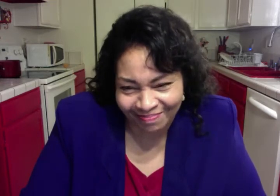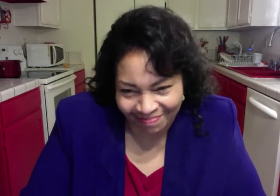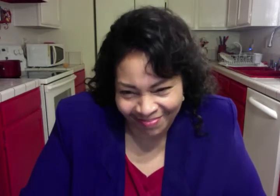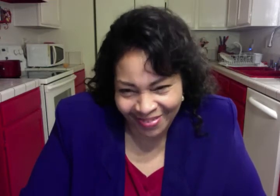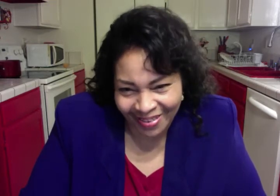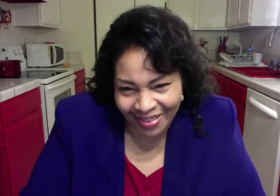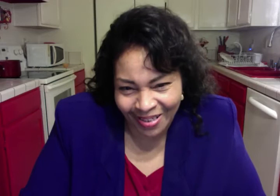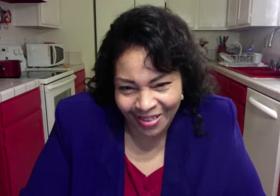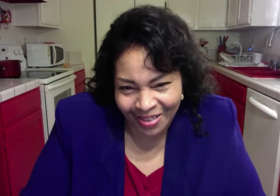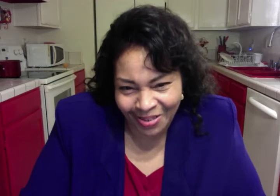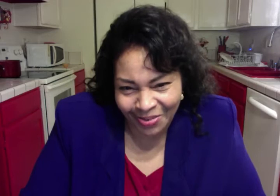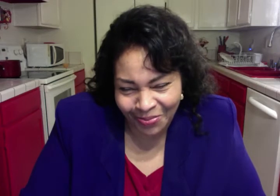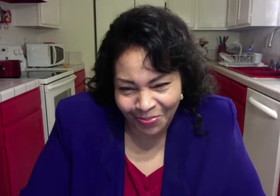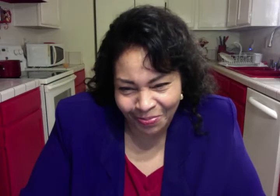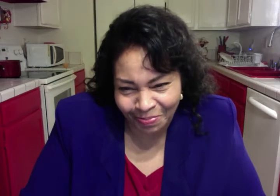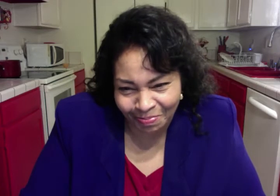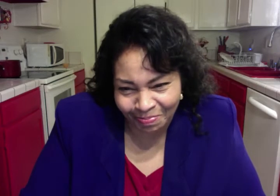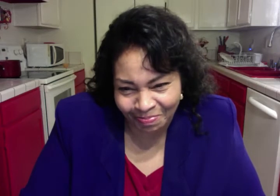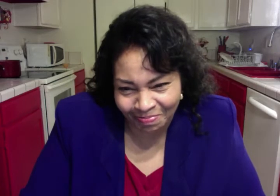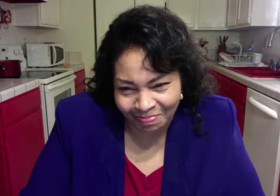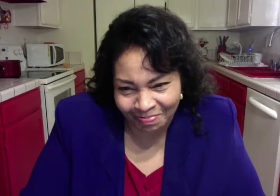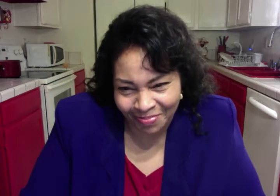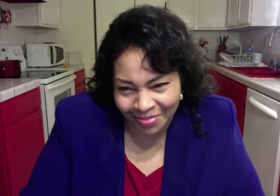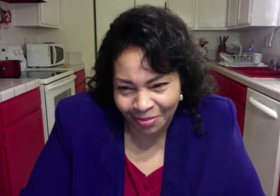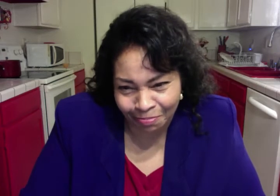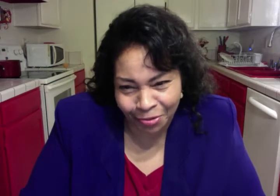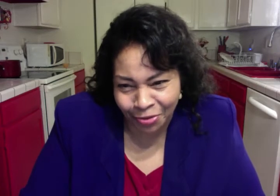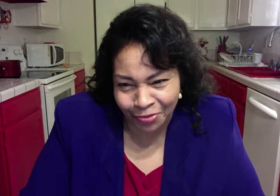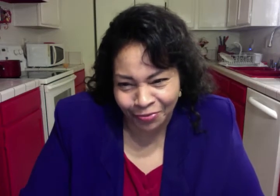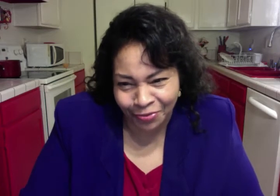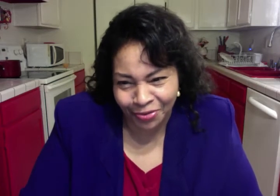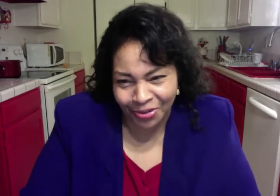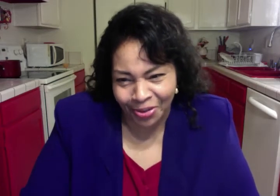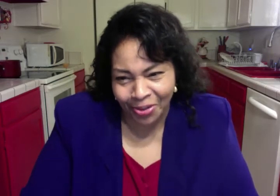Listen. Beautiful song.